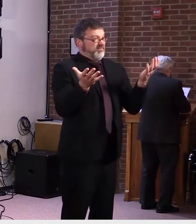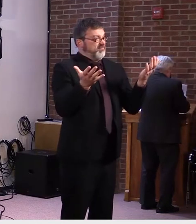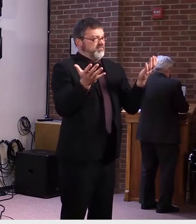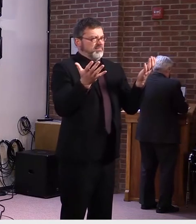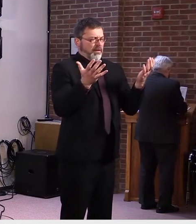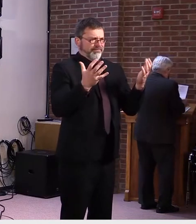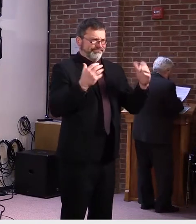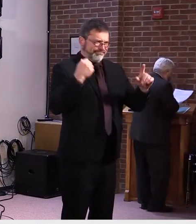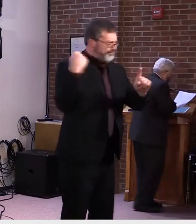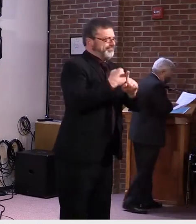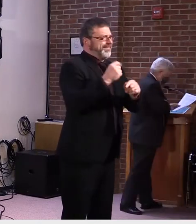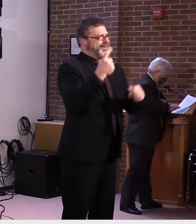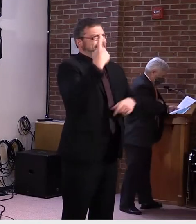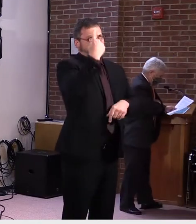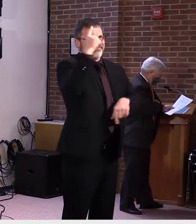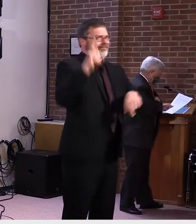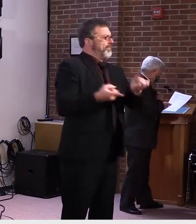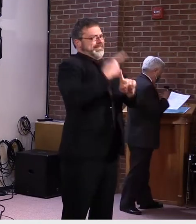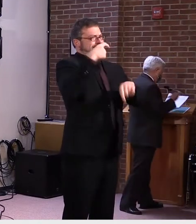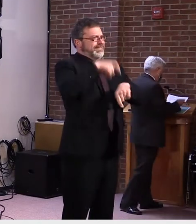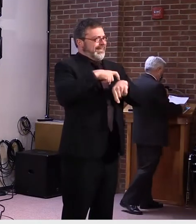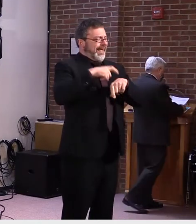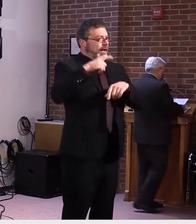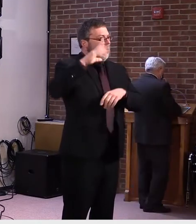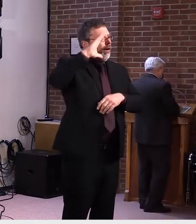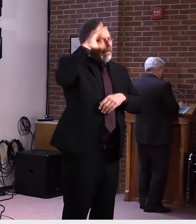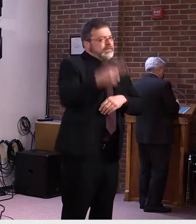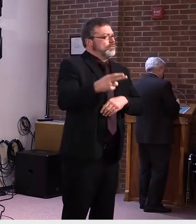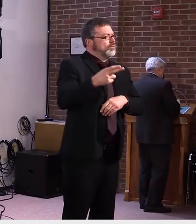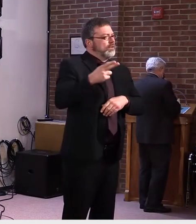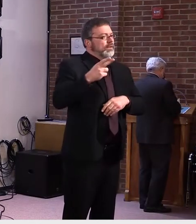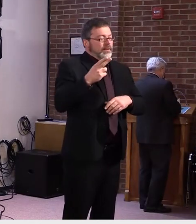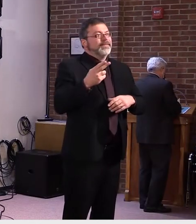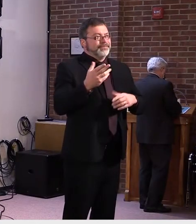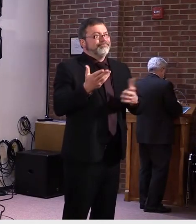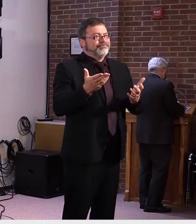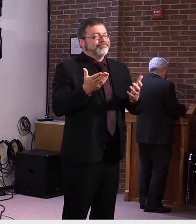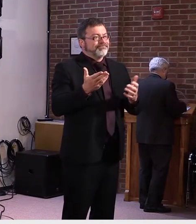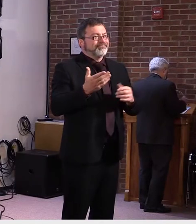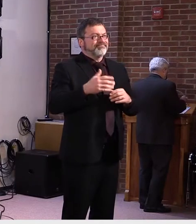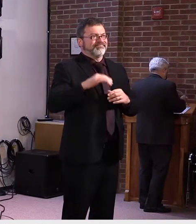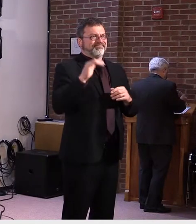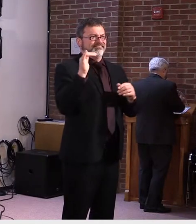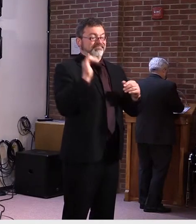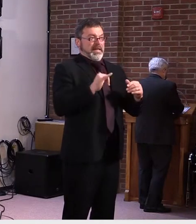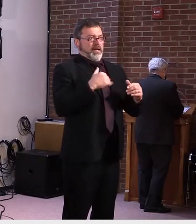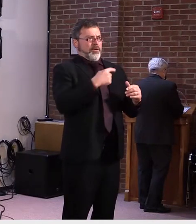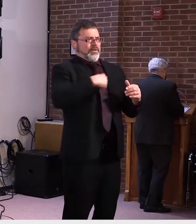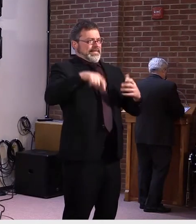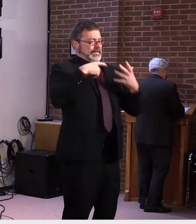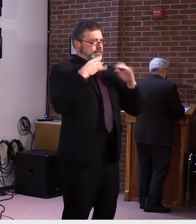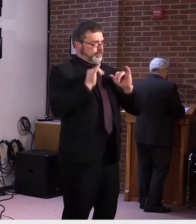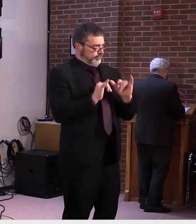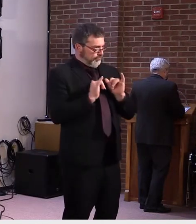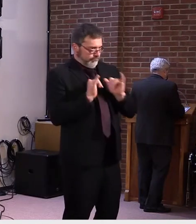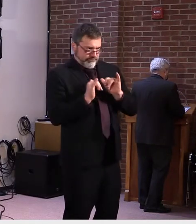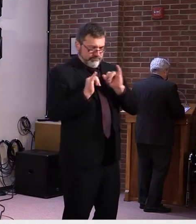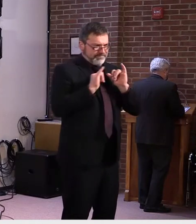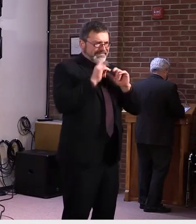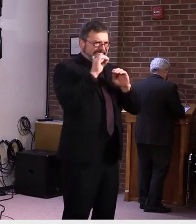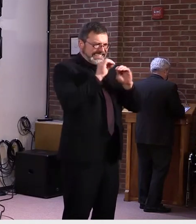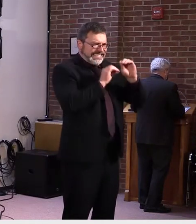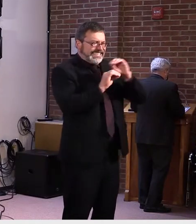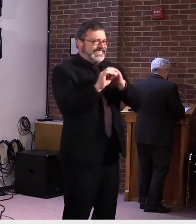we put together a budget that's balanced with a combination of efficiencies, which we've worked on for the last three and a half years,